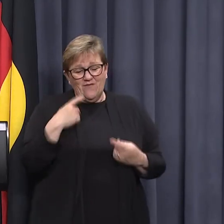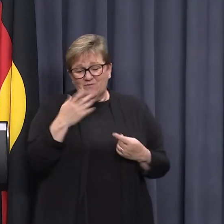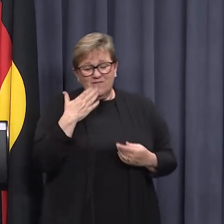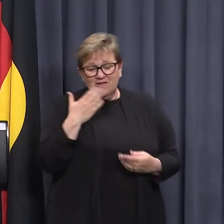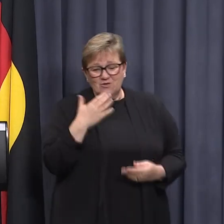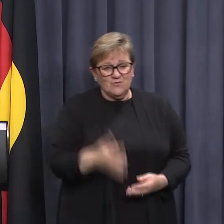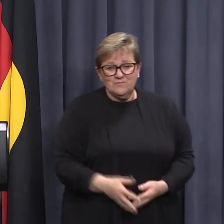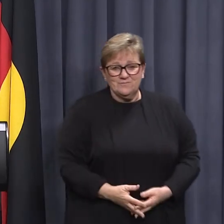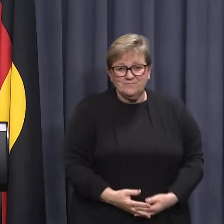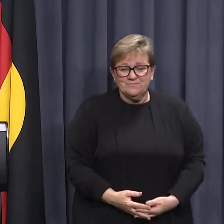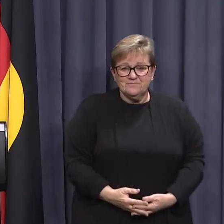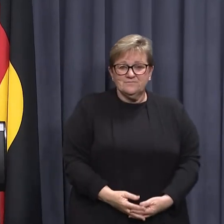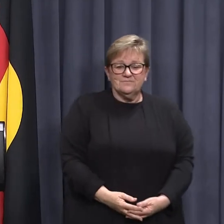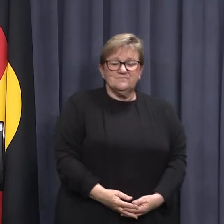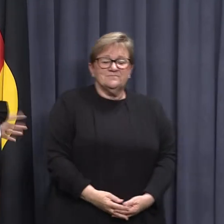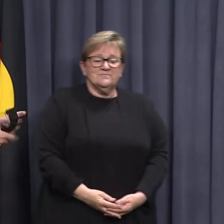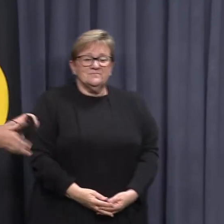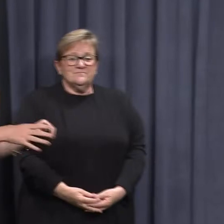me. Thank you.